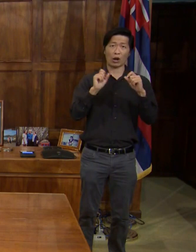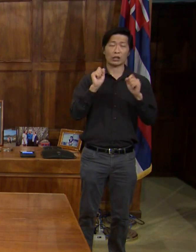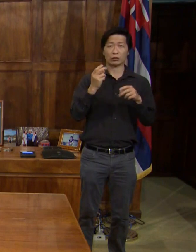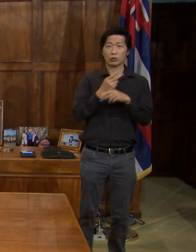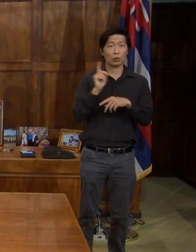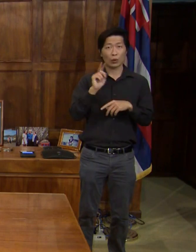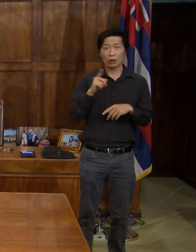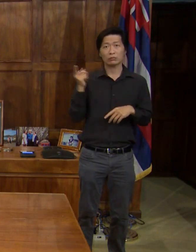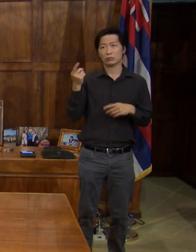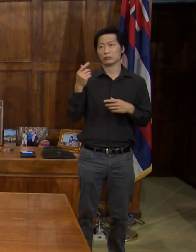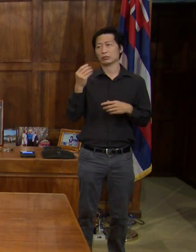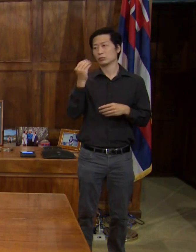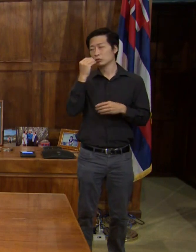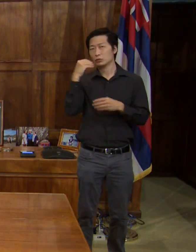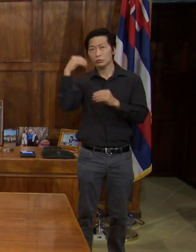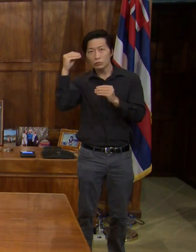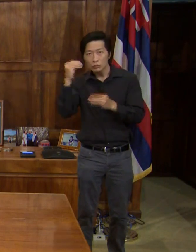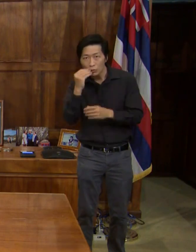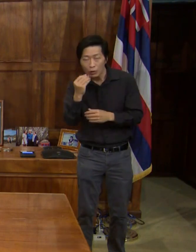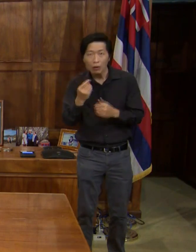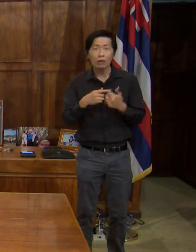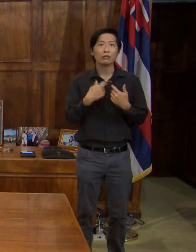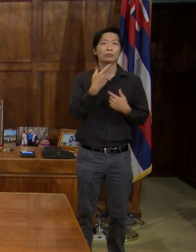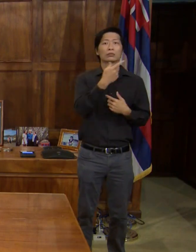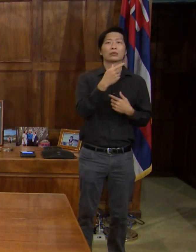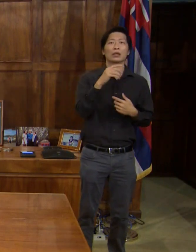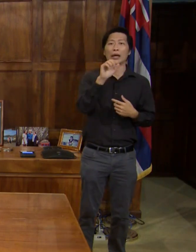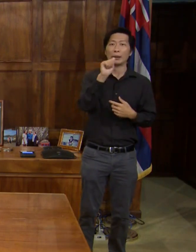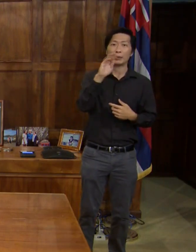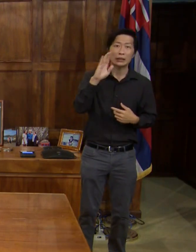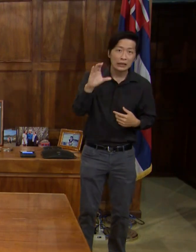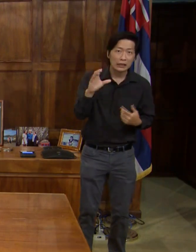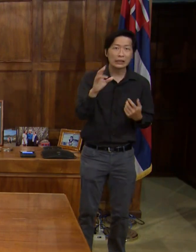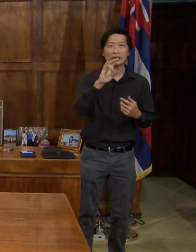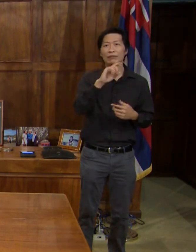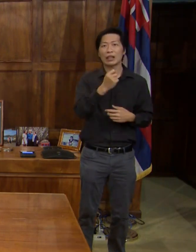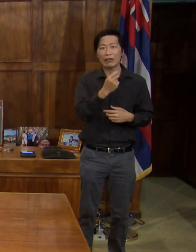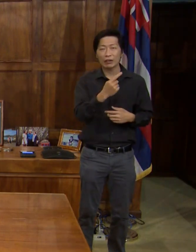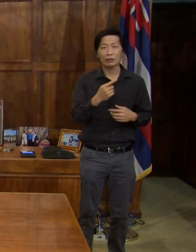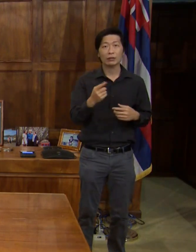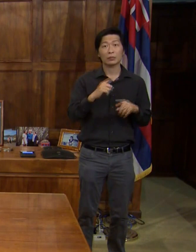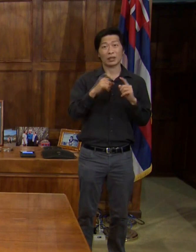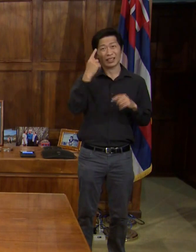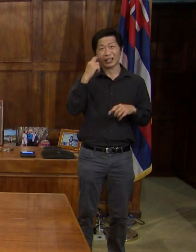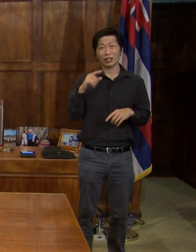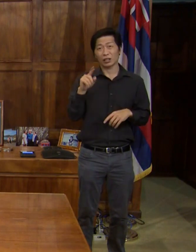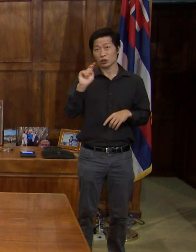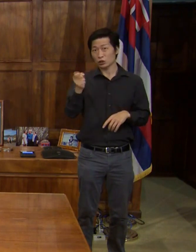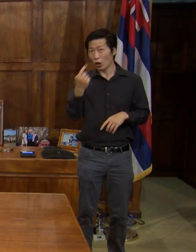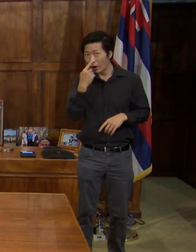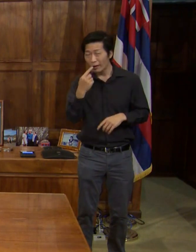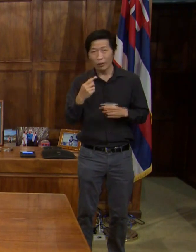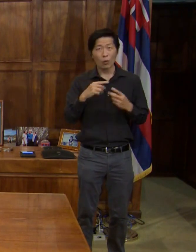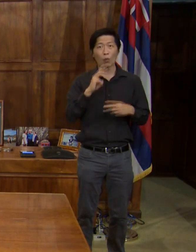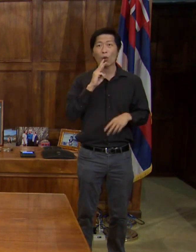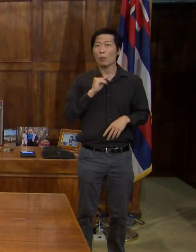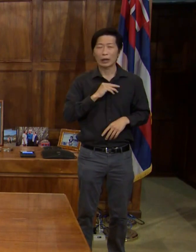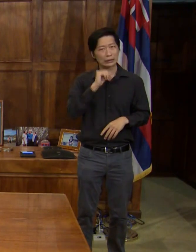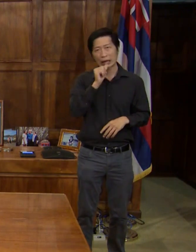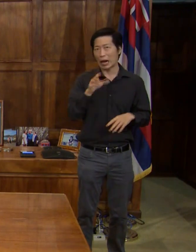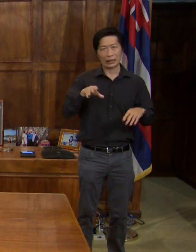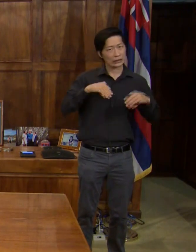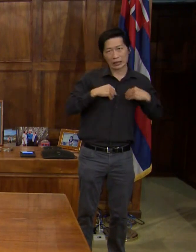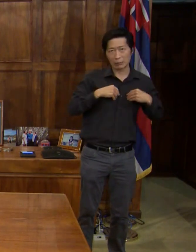stores. We'd like to point out that Target and Walmart do not accept the city card and also that people,